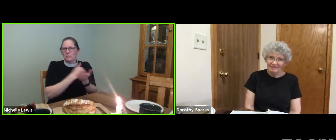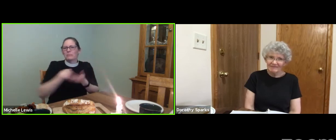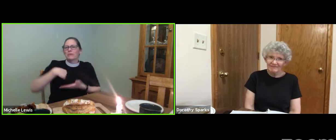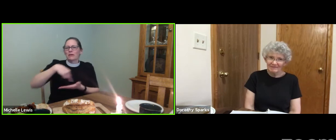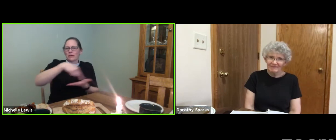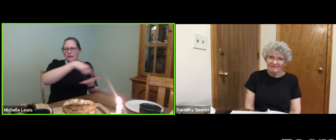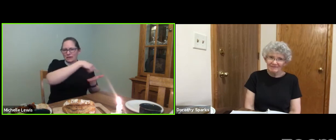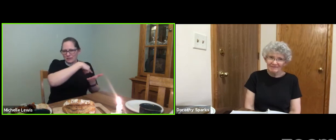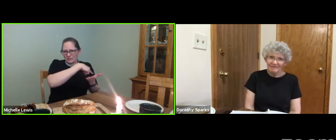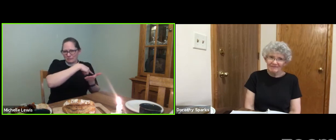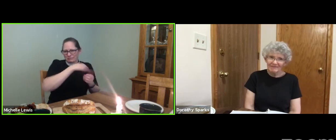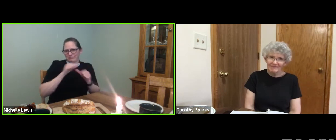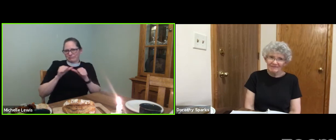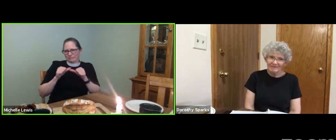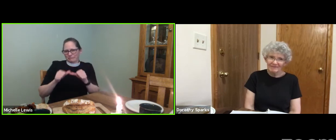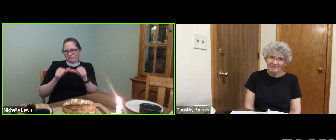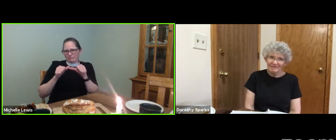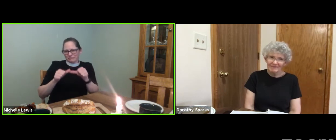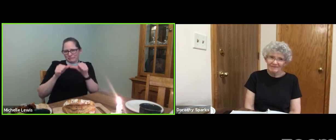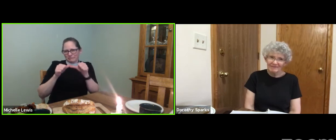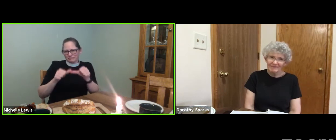continue on.